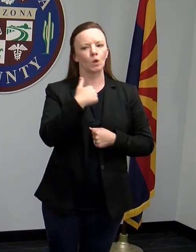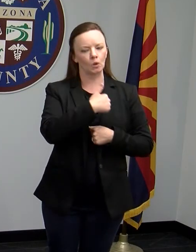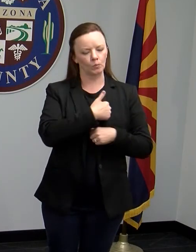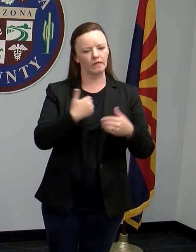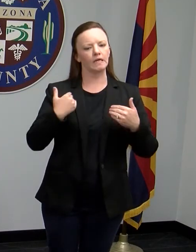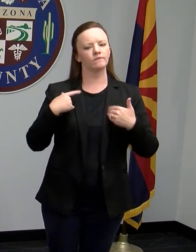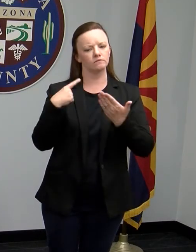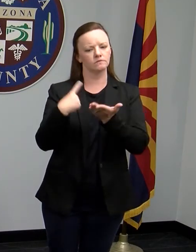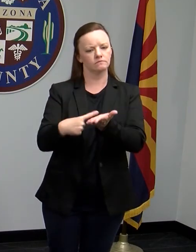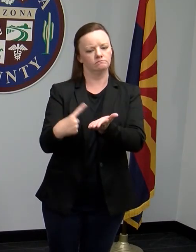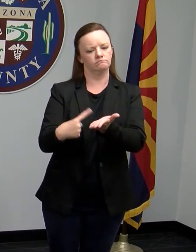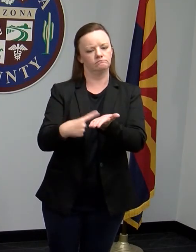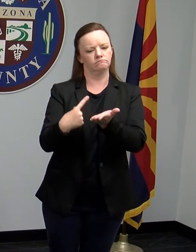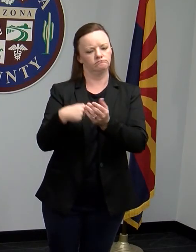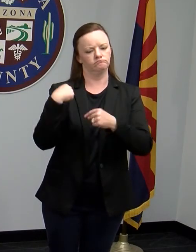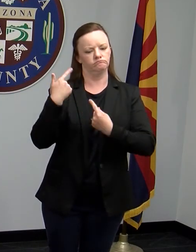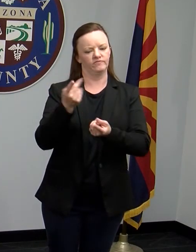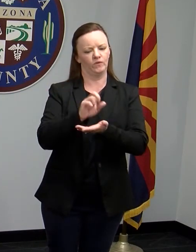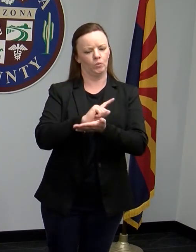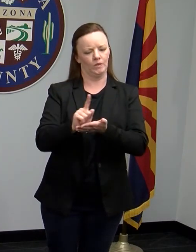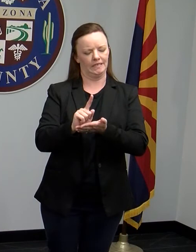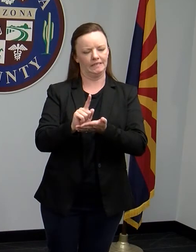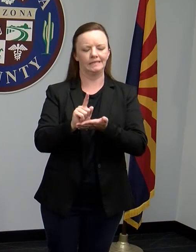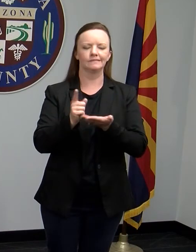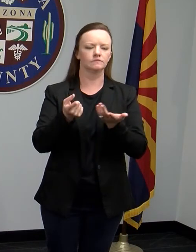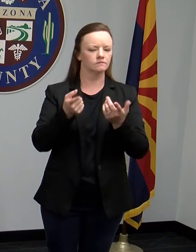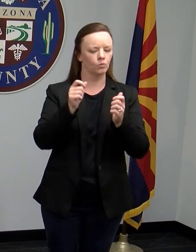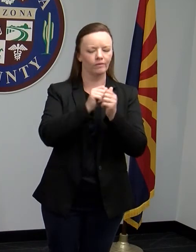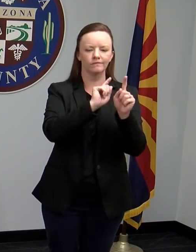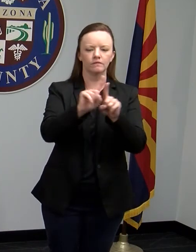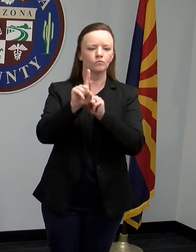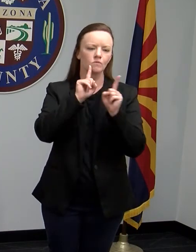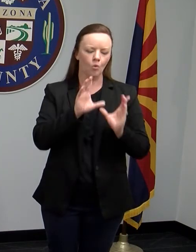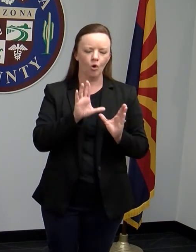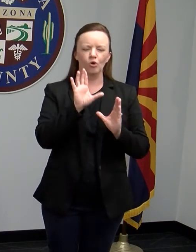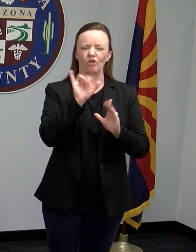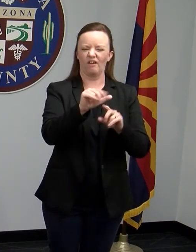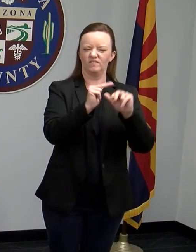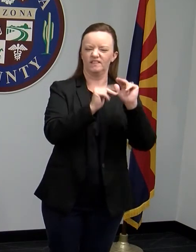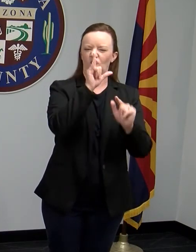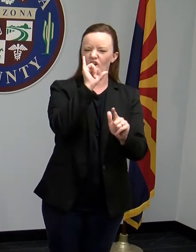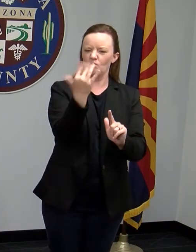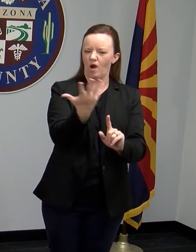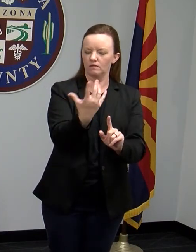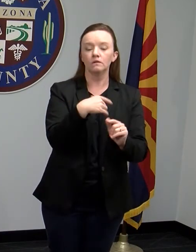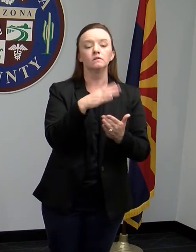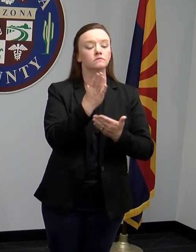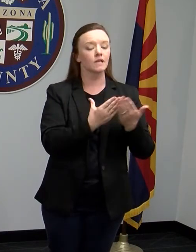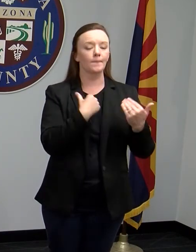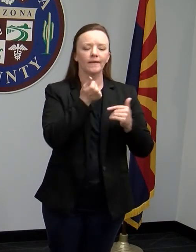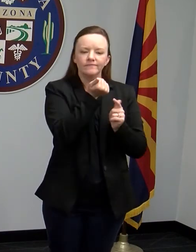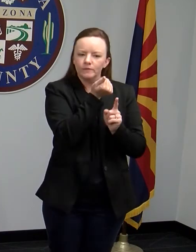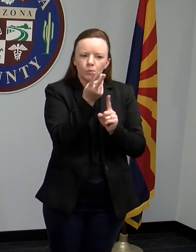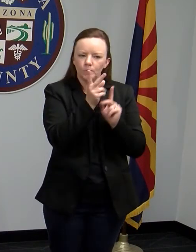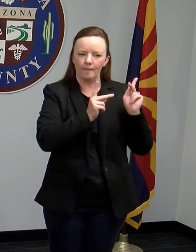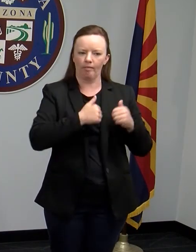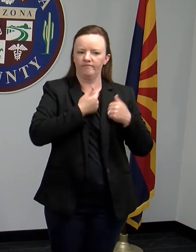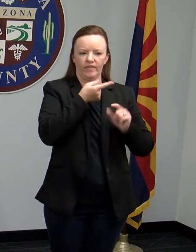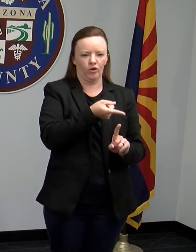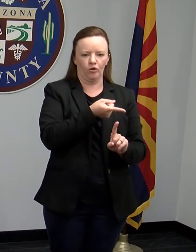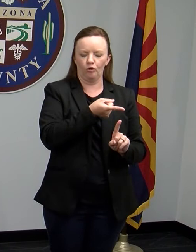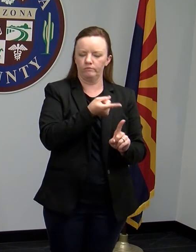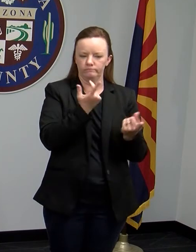over the last few weeks with the reporters about what these facilities look like. I think it's really important to note that some of them have just a handful of people living